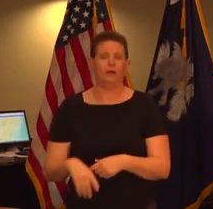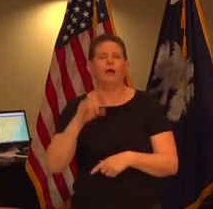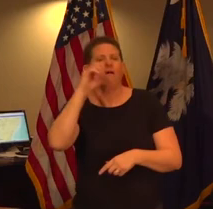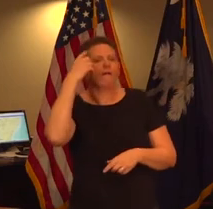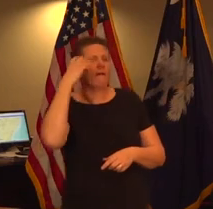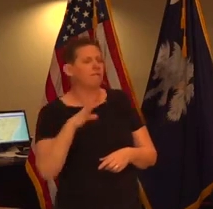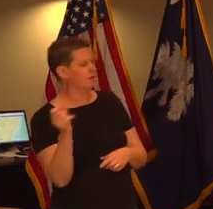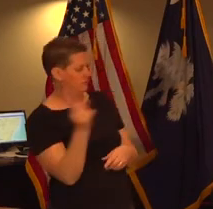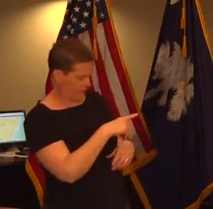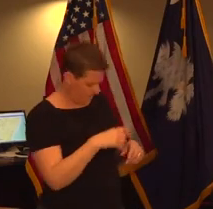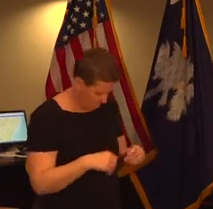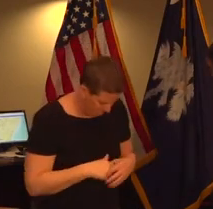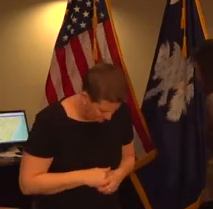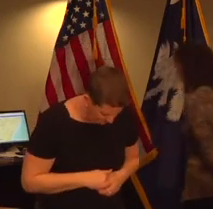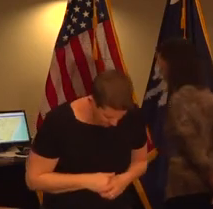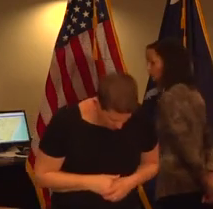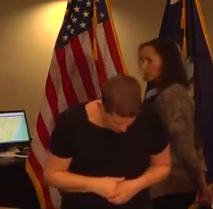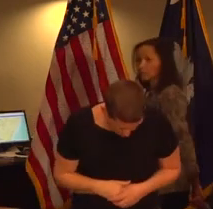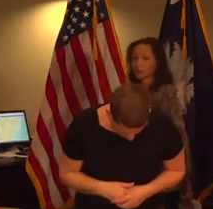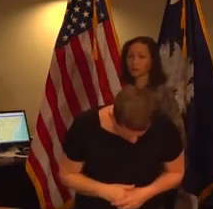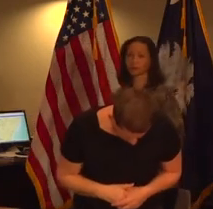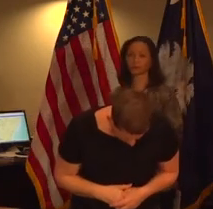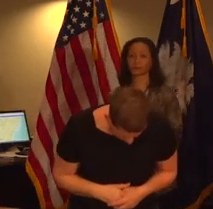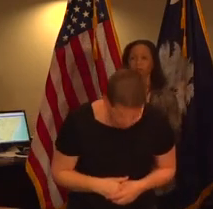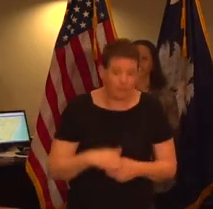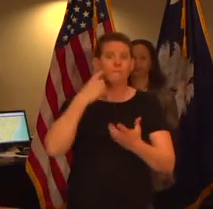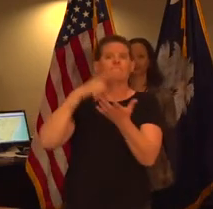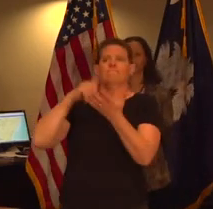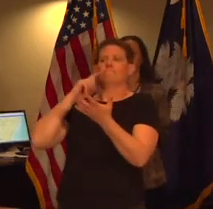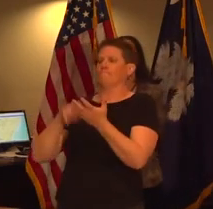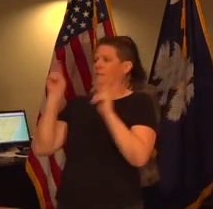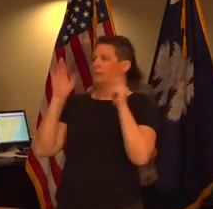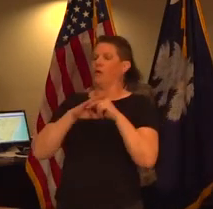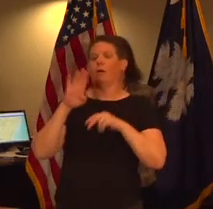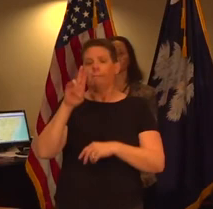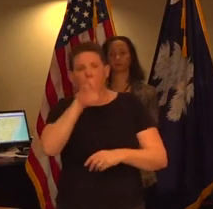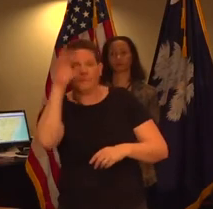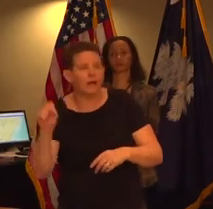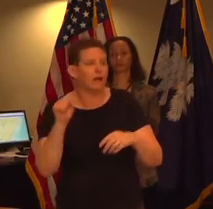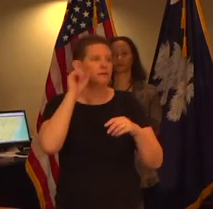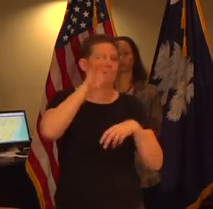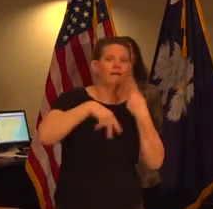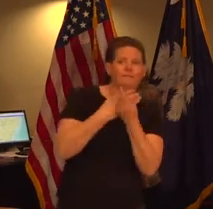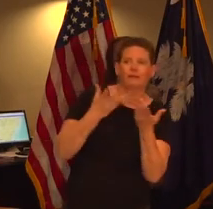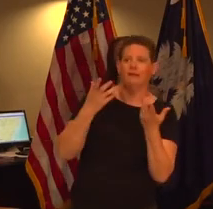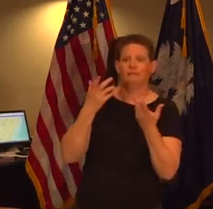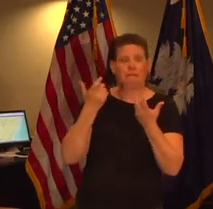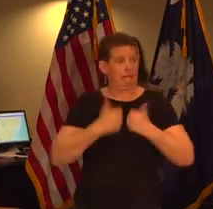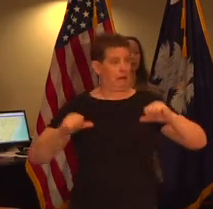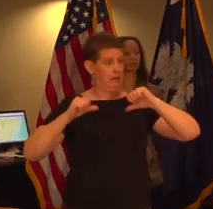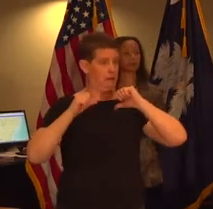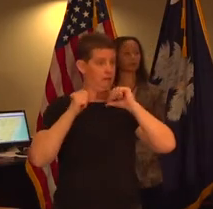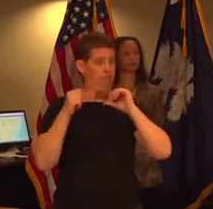i noticed several people were on transportation such as buses have anything come down the pipe to deal with the social distancing in